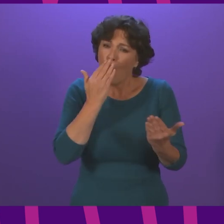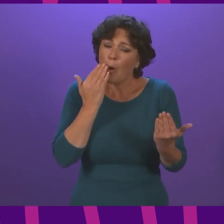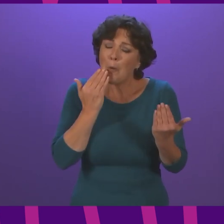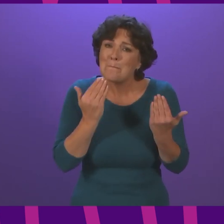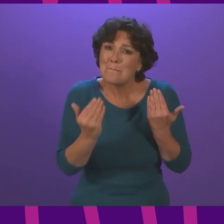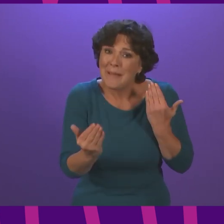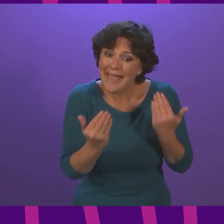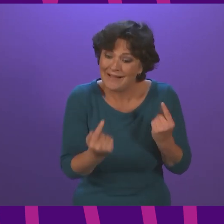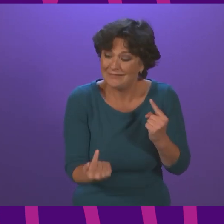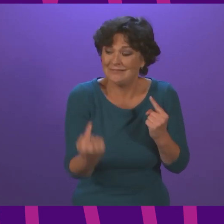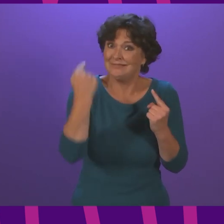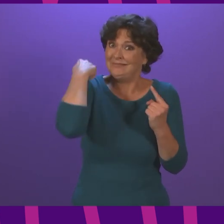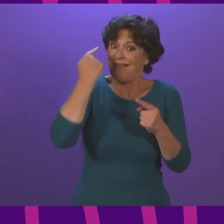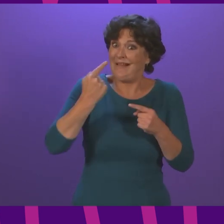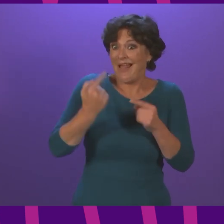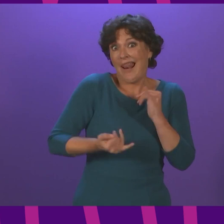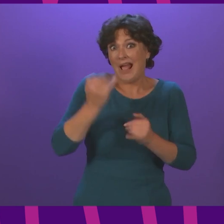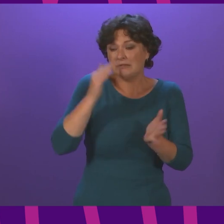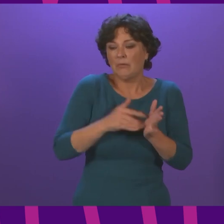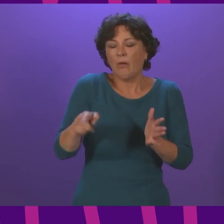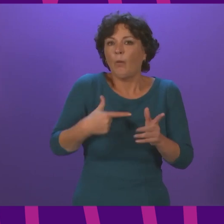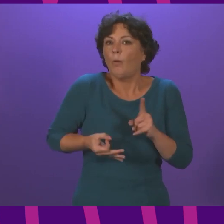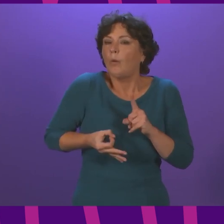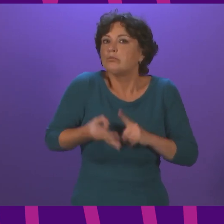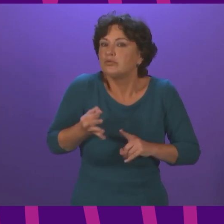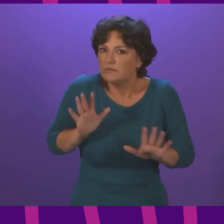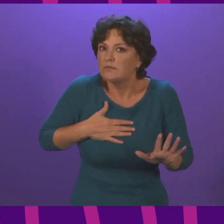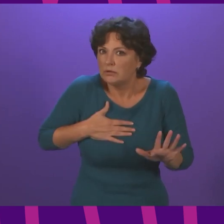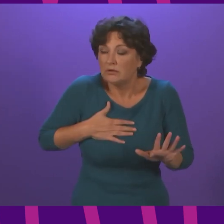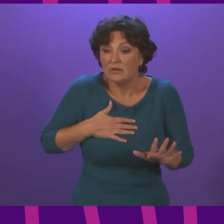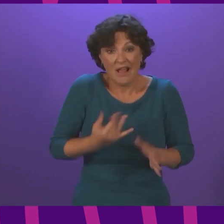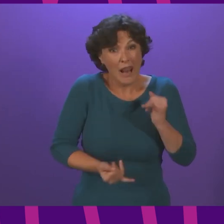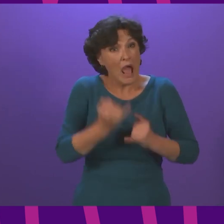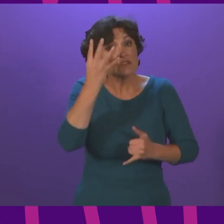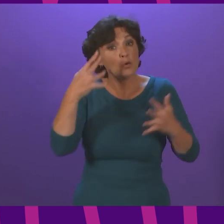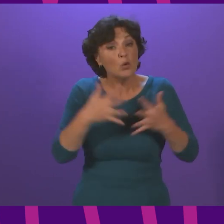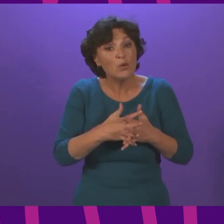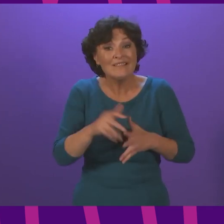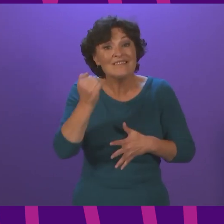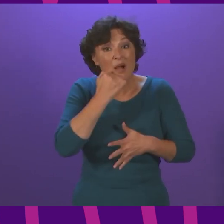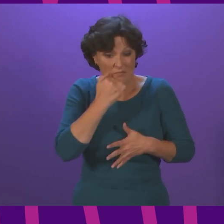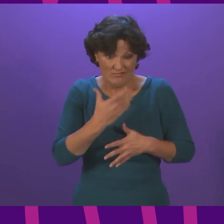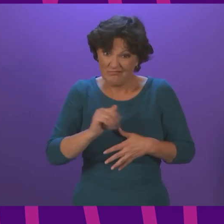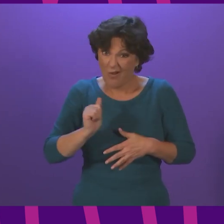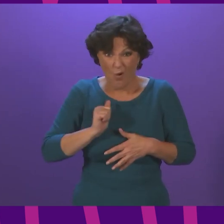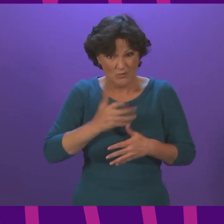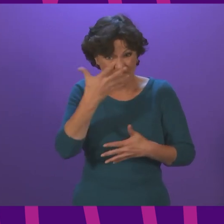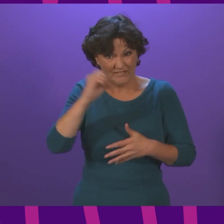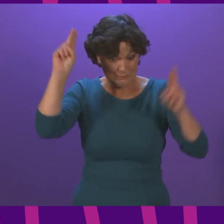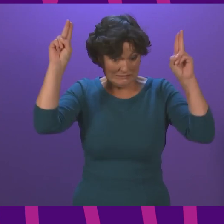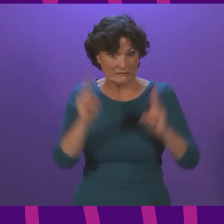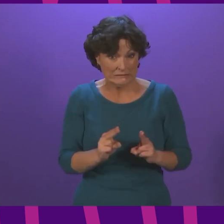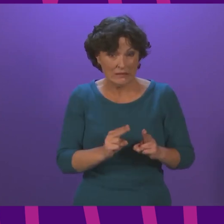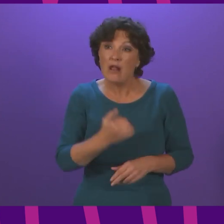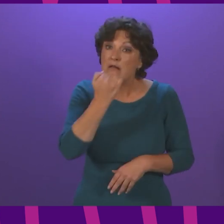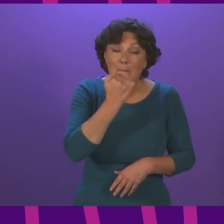had feared it might be at this time last month. Cases have more than halved in the last four weeks and the number of people in hospital and